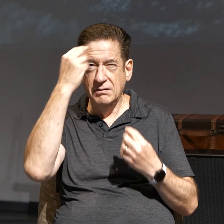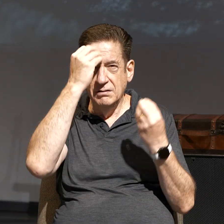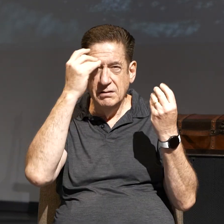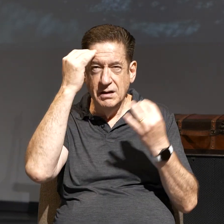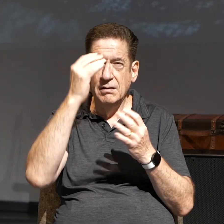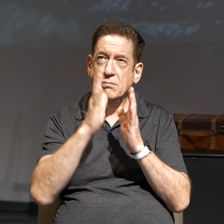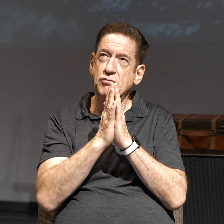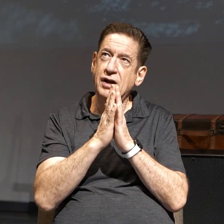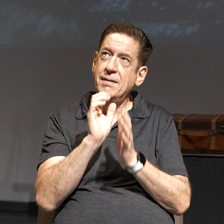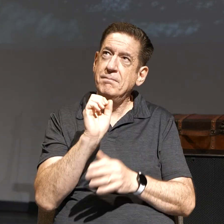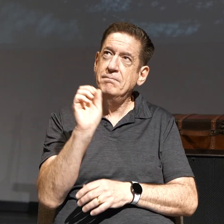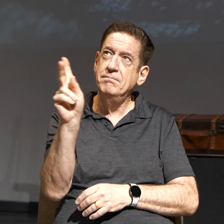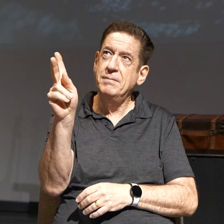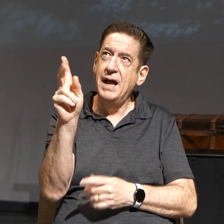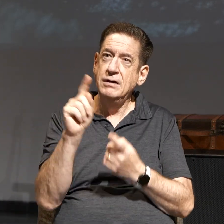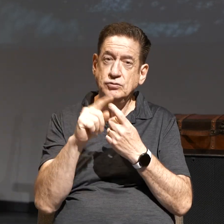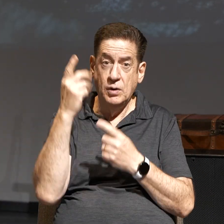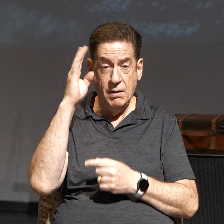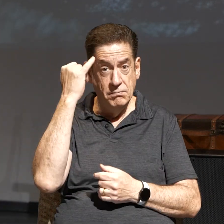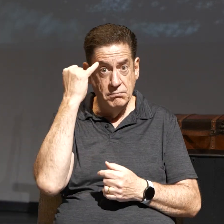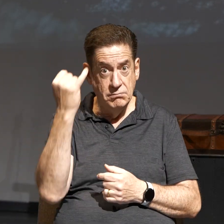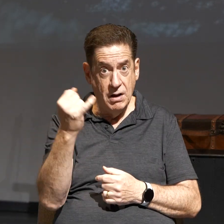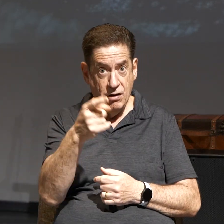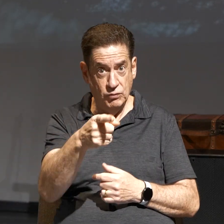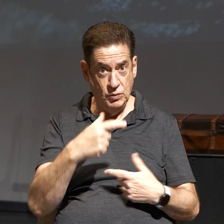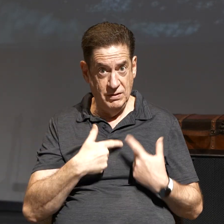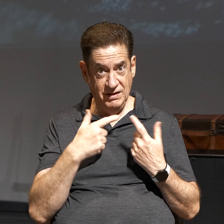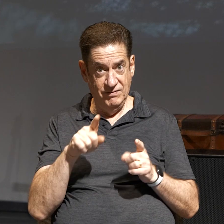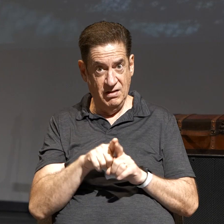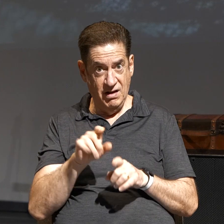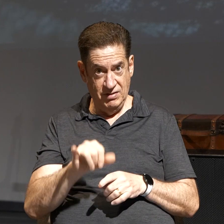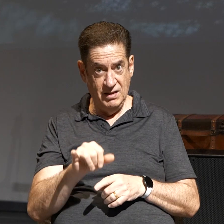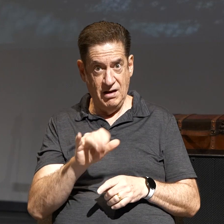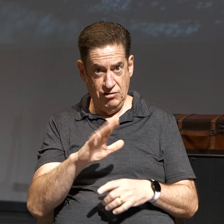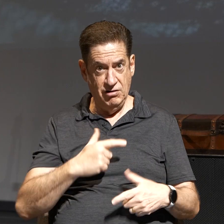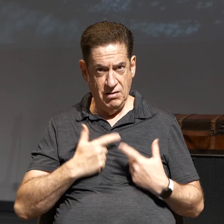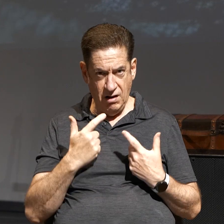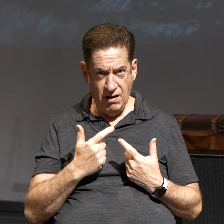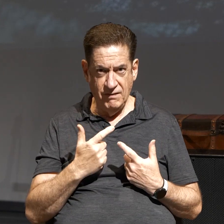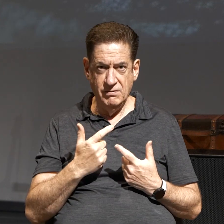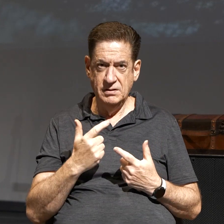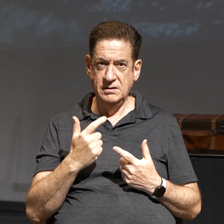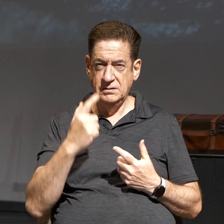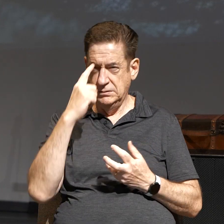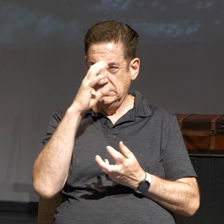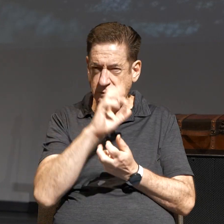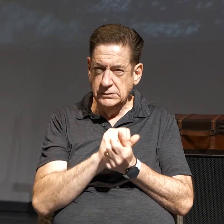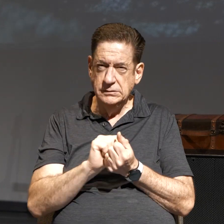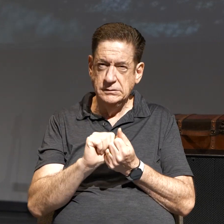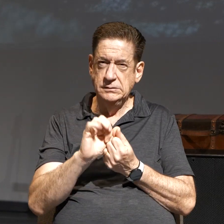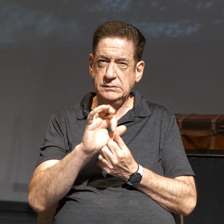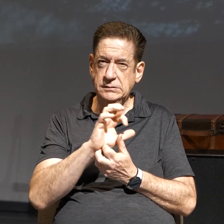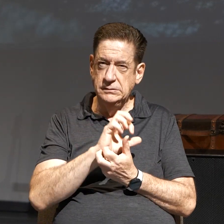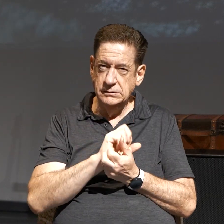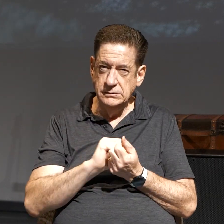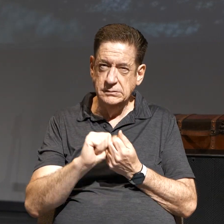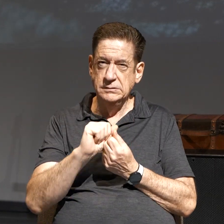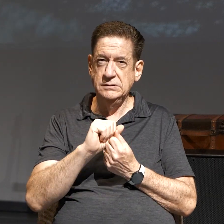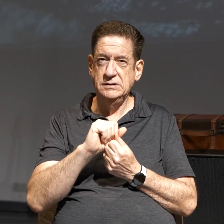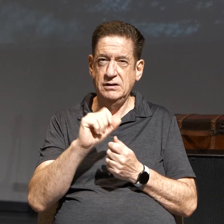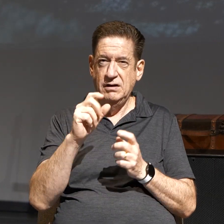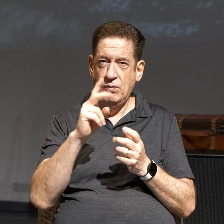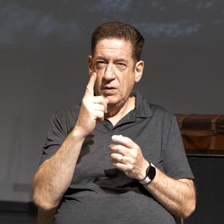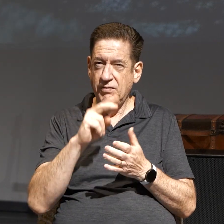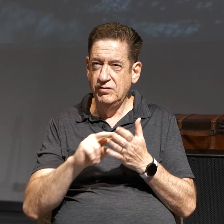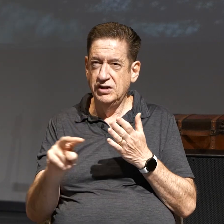that back to God. Imagine if you lived your life like that. You just took one Bible verse and just thought about it throughout the day, just rolled it over in your heart